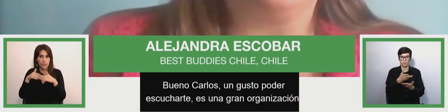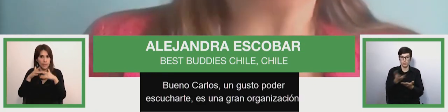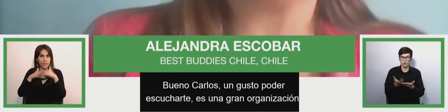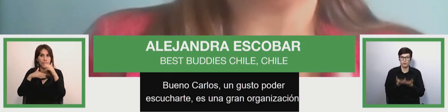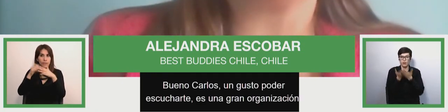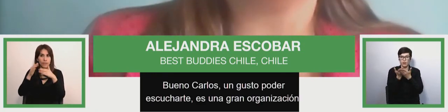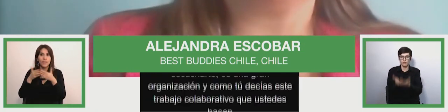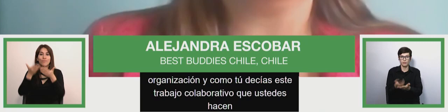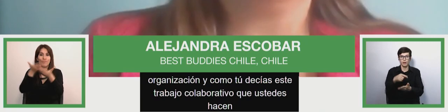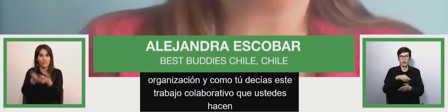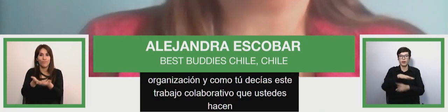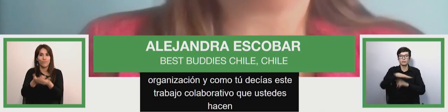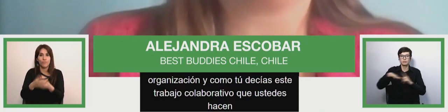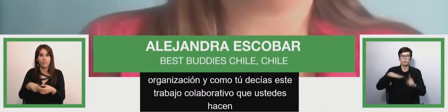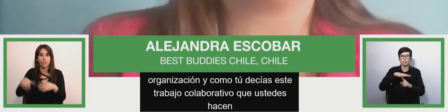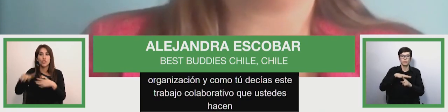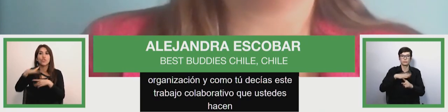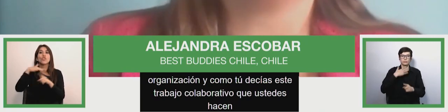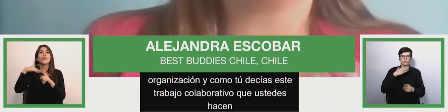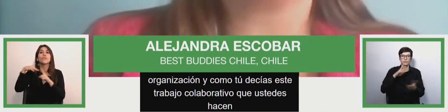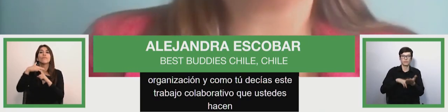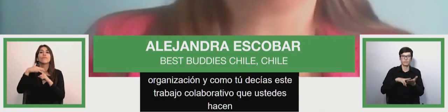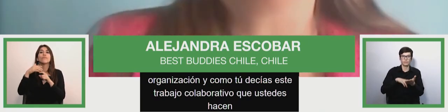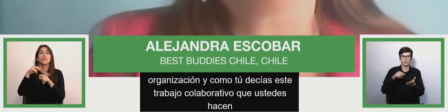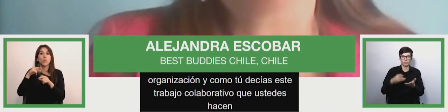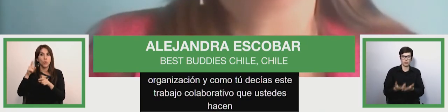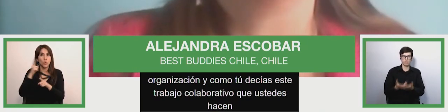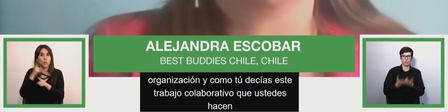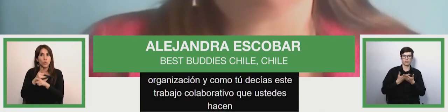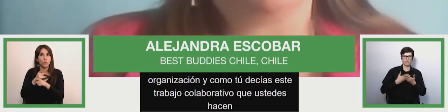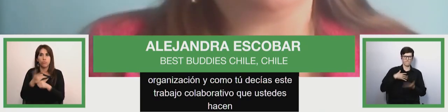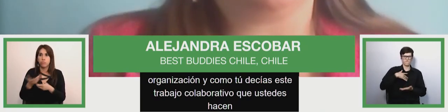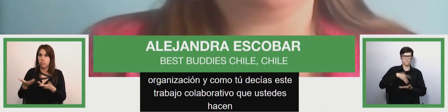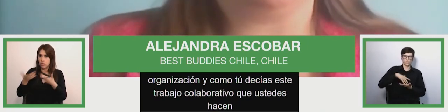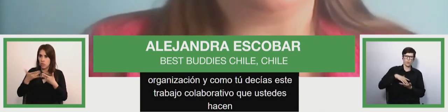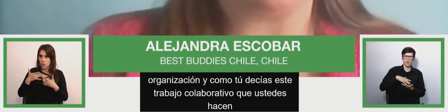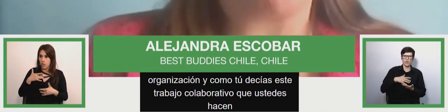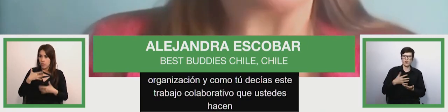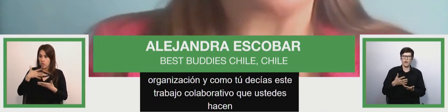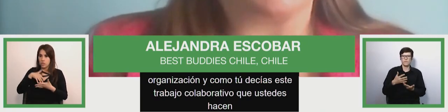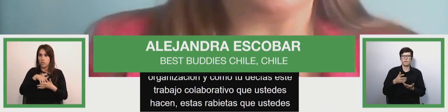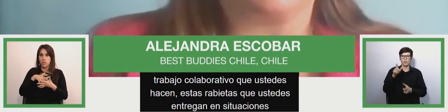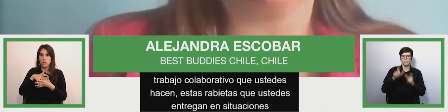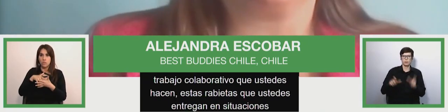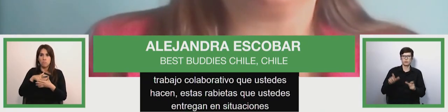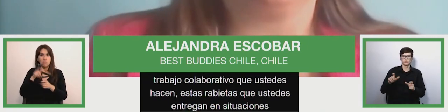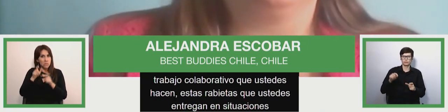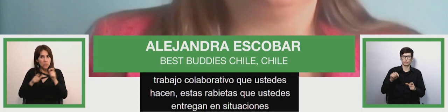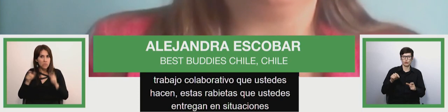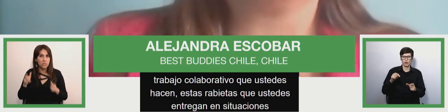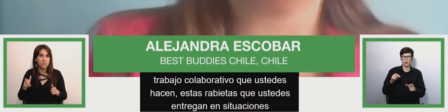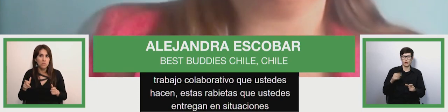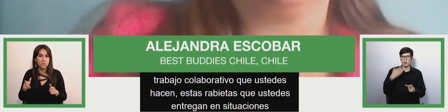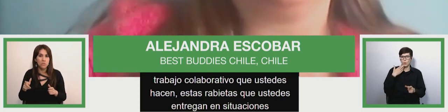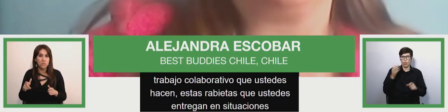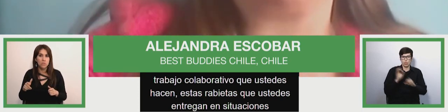inclusiva is a big organization a great organization as you said this collaborative work that you do these tools that